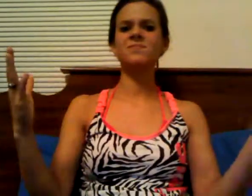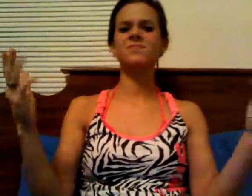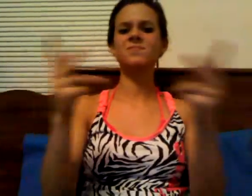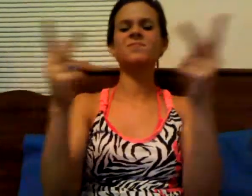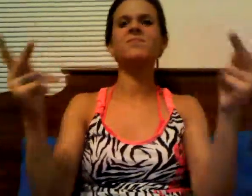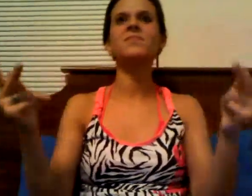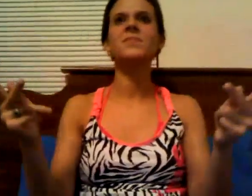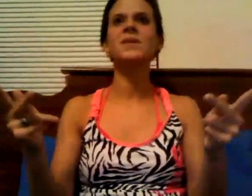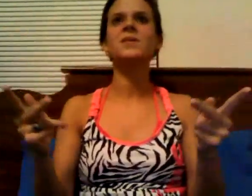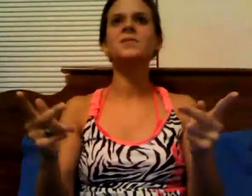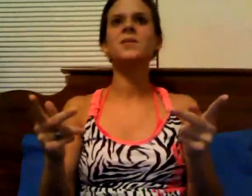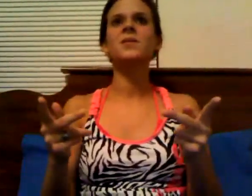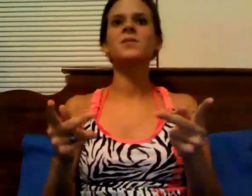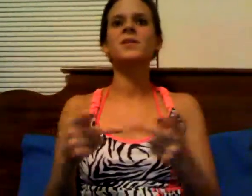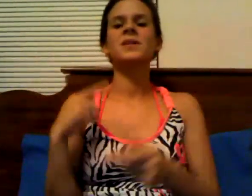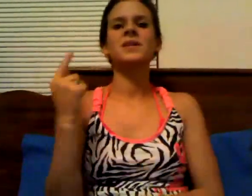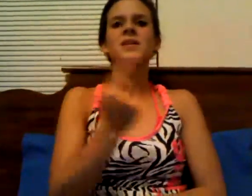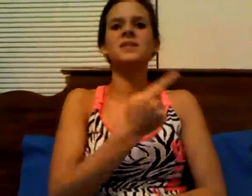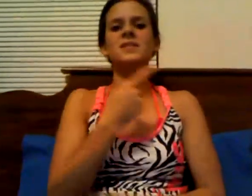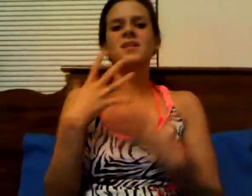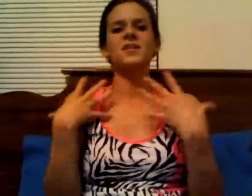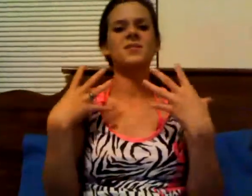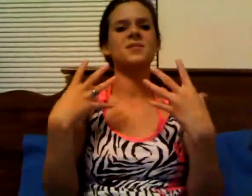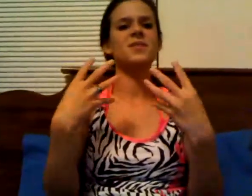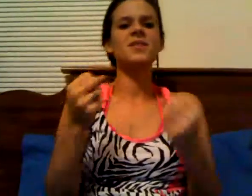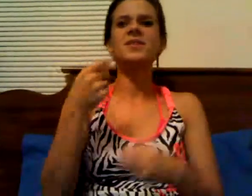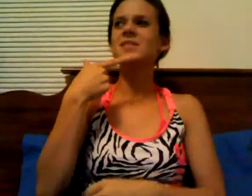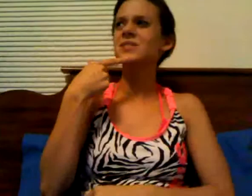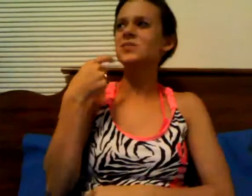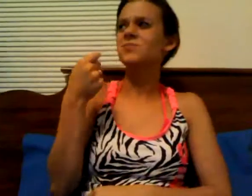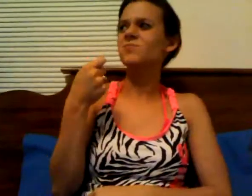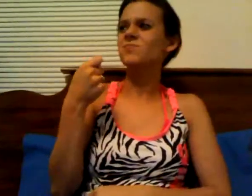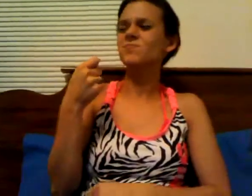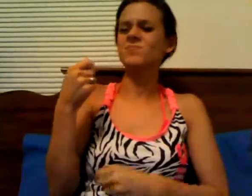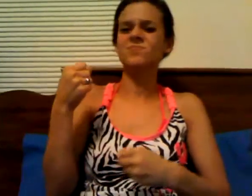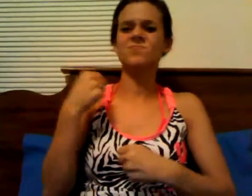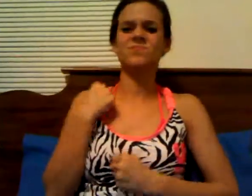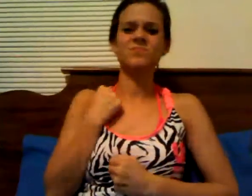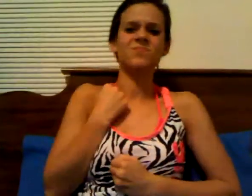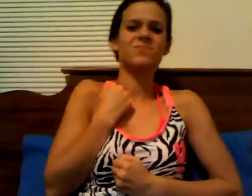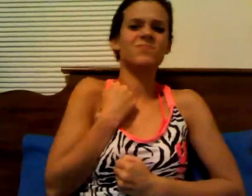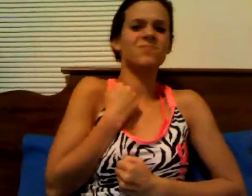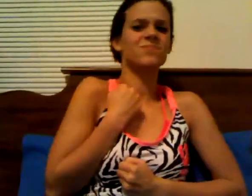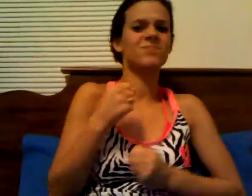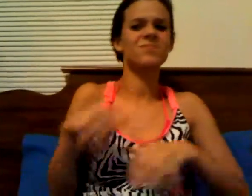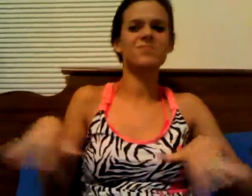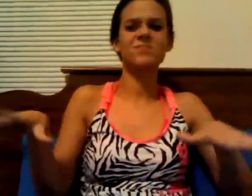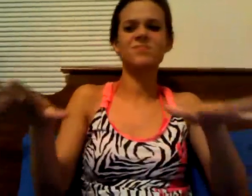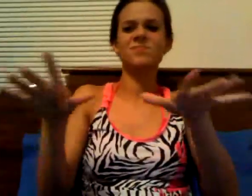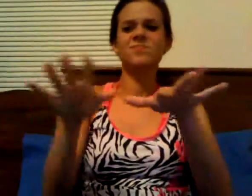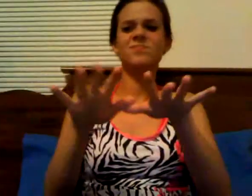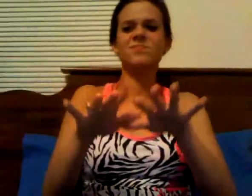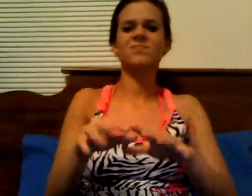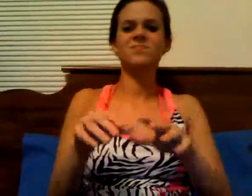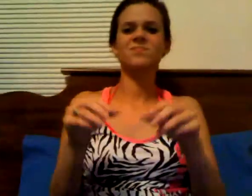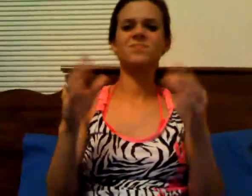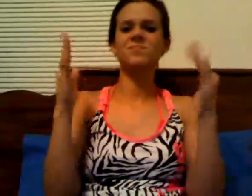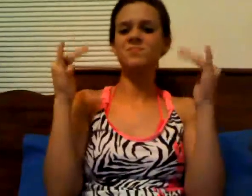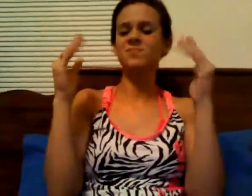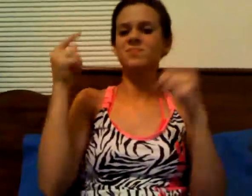A solid place where we can't stand In this dry and weary land Is there hope